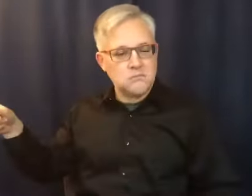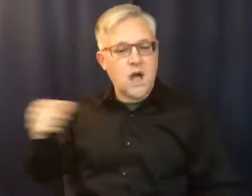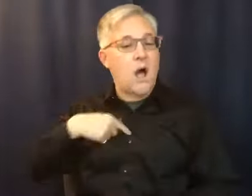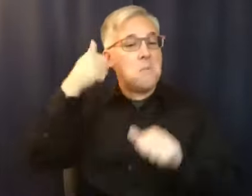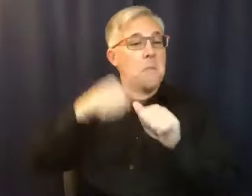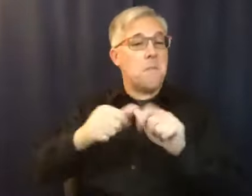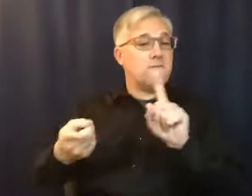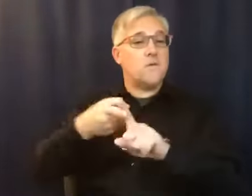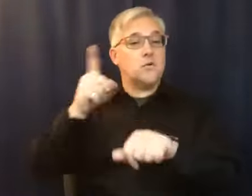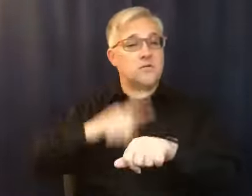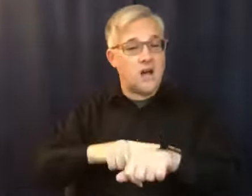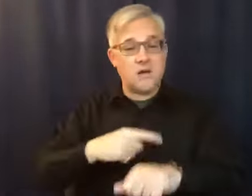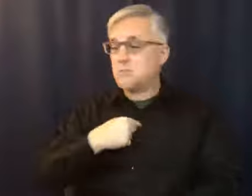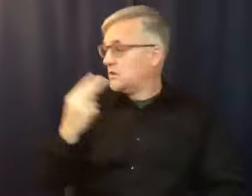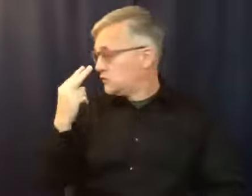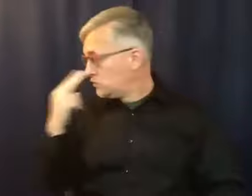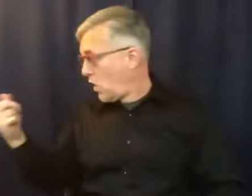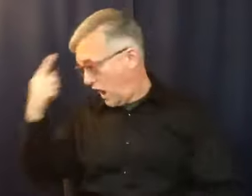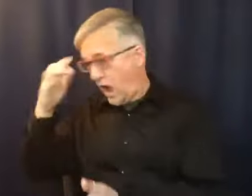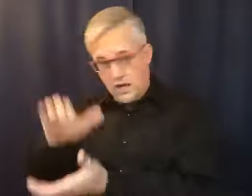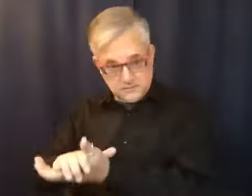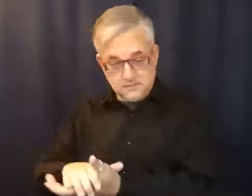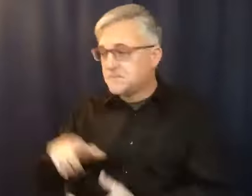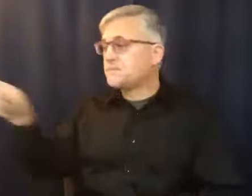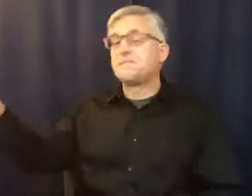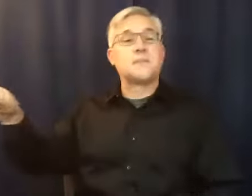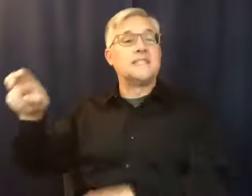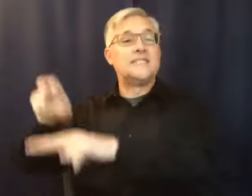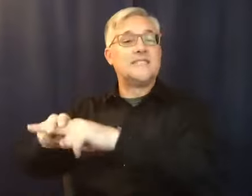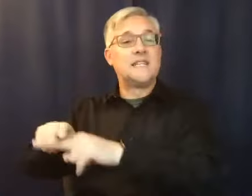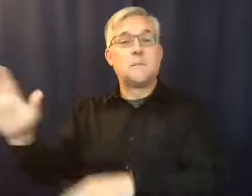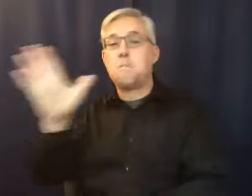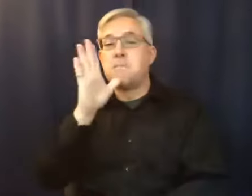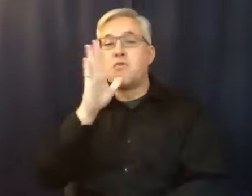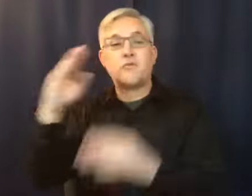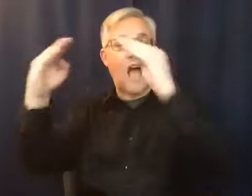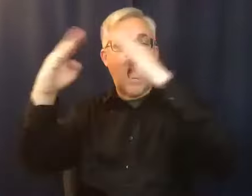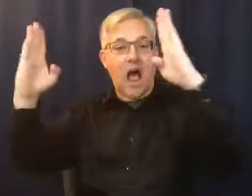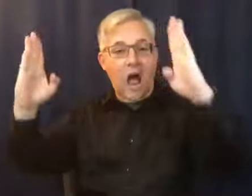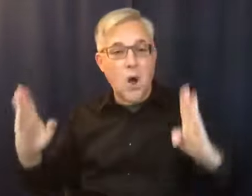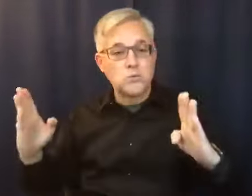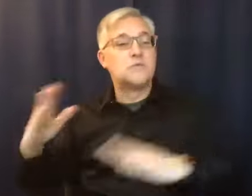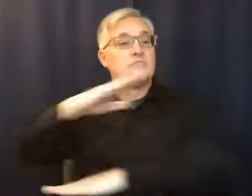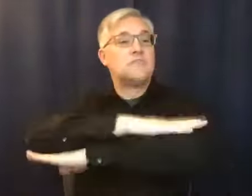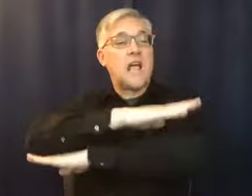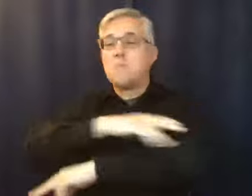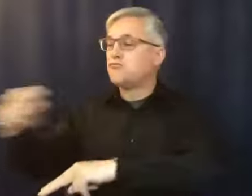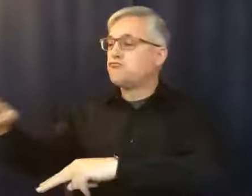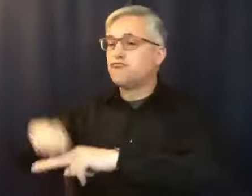he was sitting at a table at his mother's house. And he had this gigantic plate of food. And